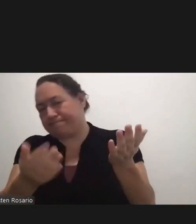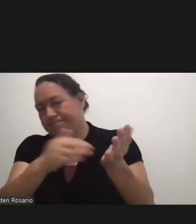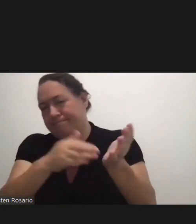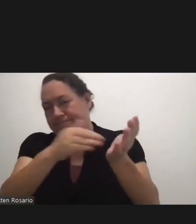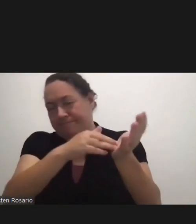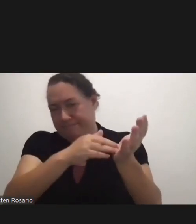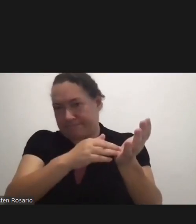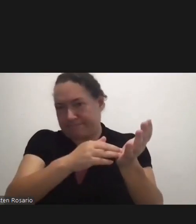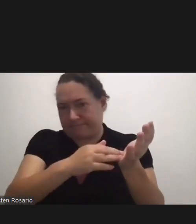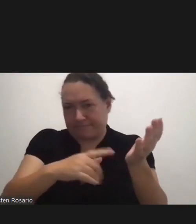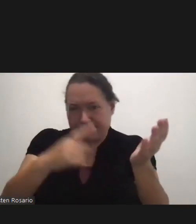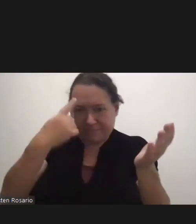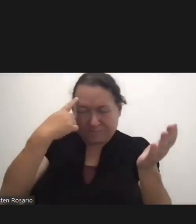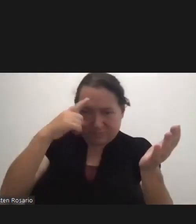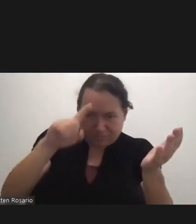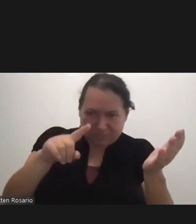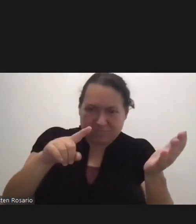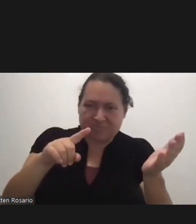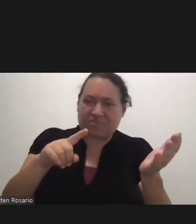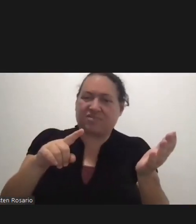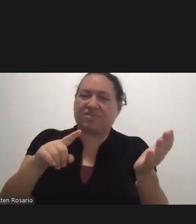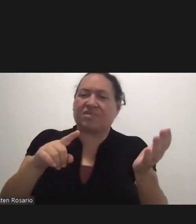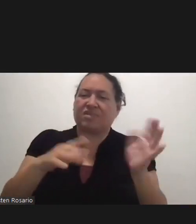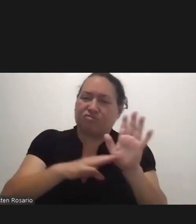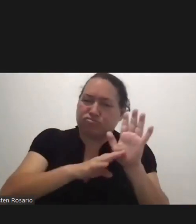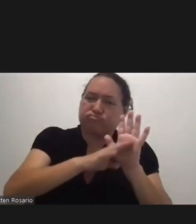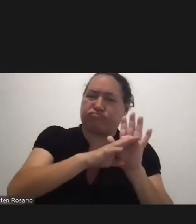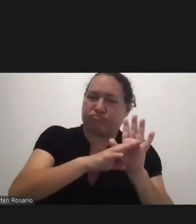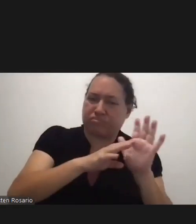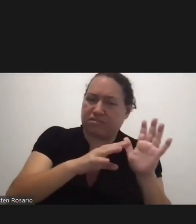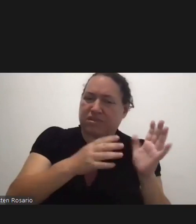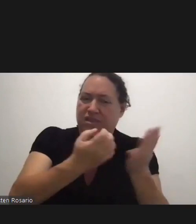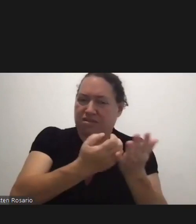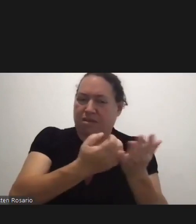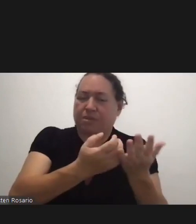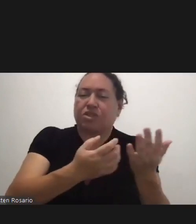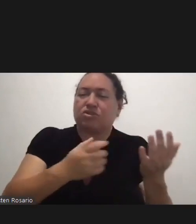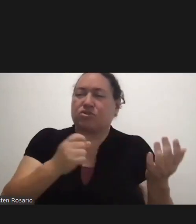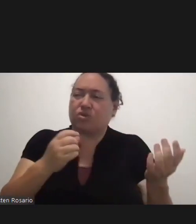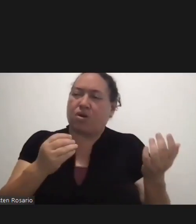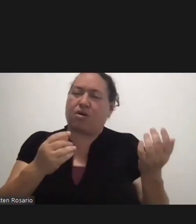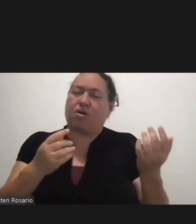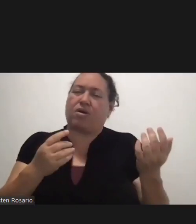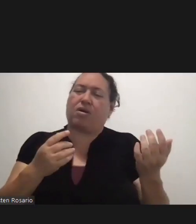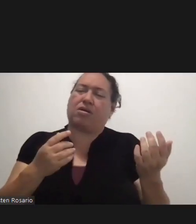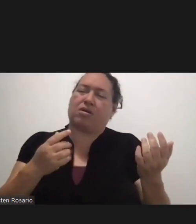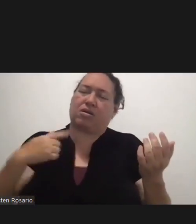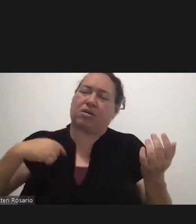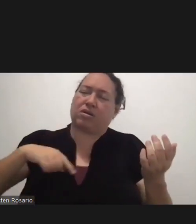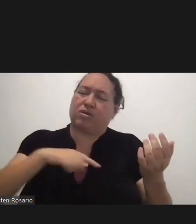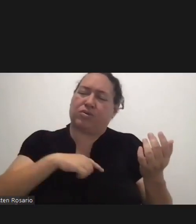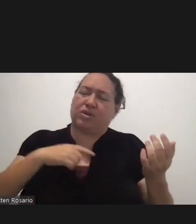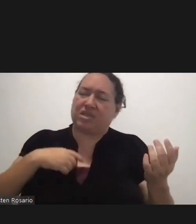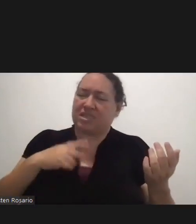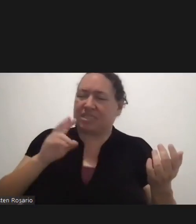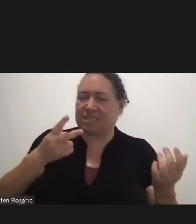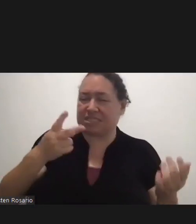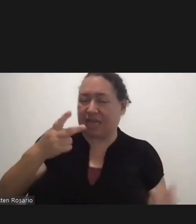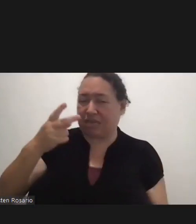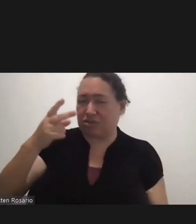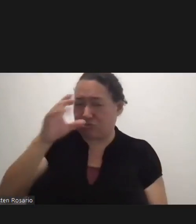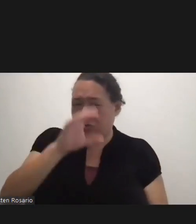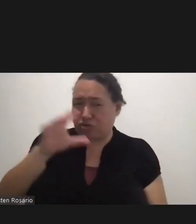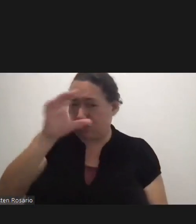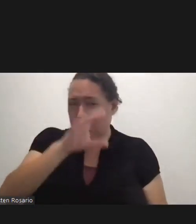To Considering That At One Point When We Were Not In The Second Search We Were Talking About